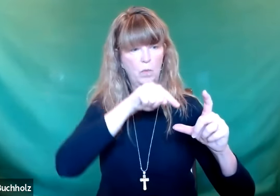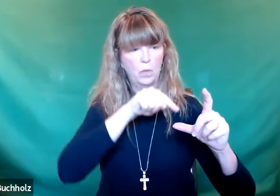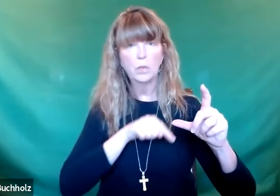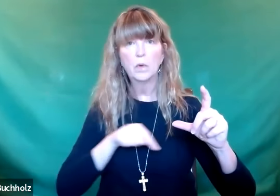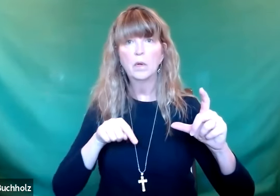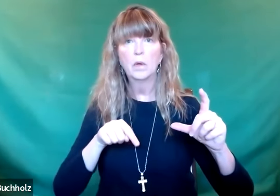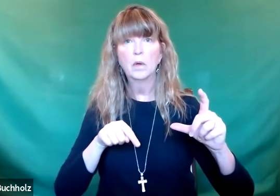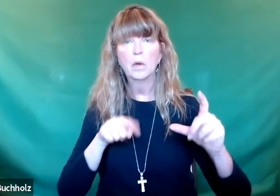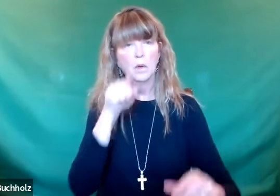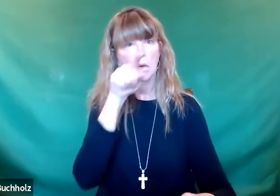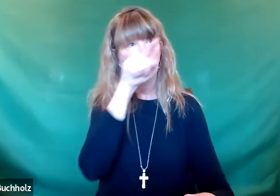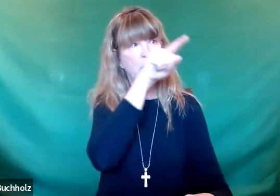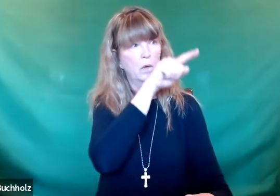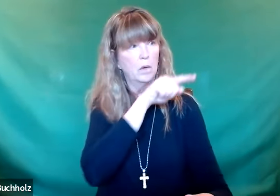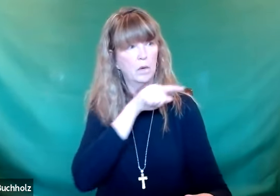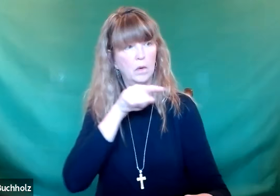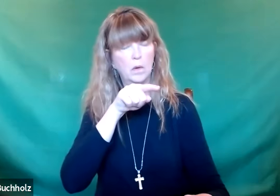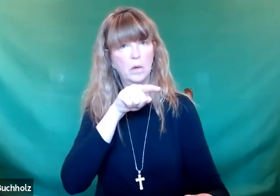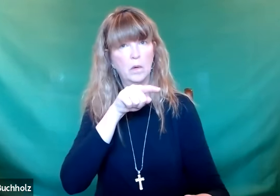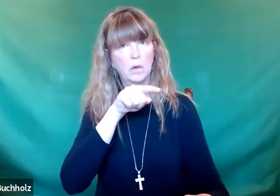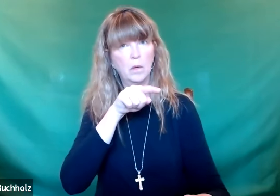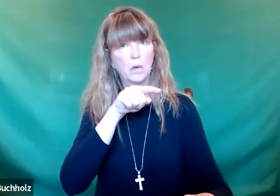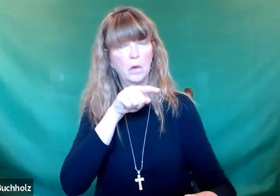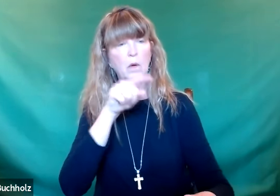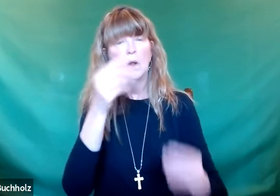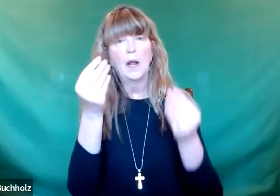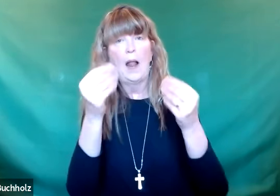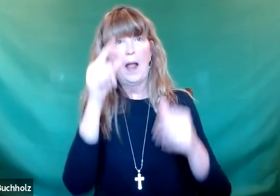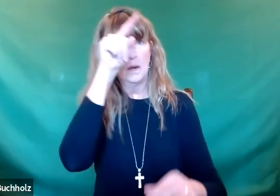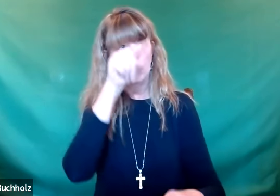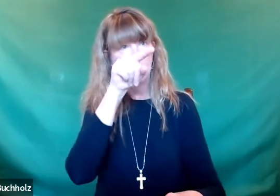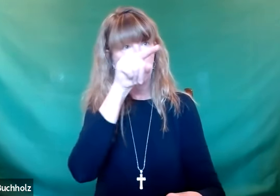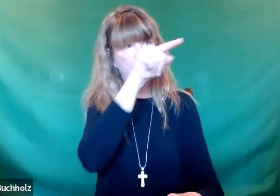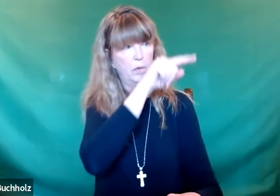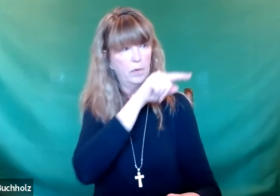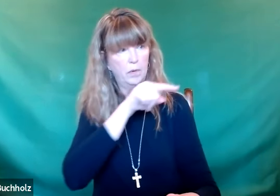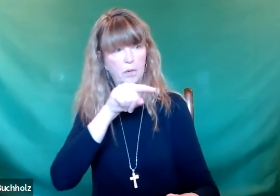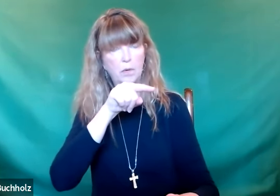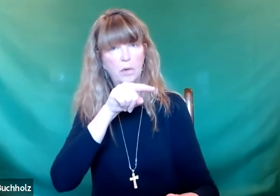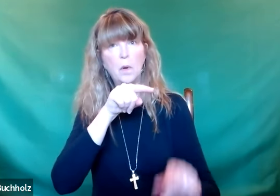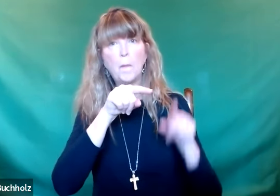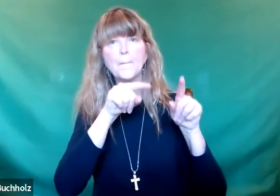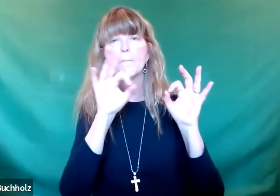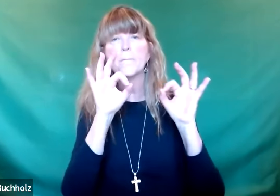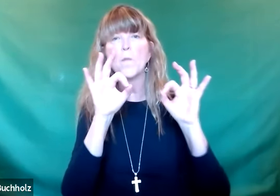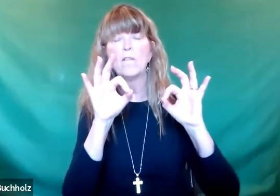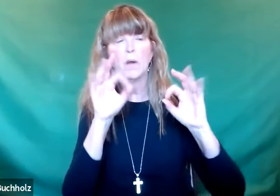And you can see how the shoreline goes around. And there's one little place where it comes into a curve. And in that curve,